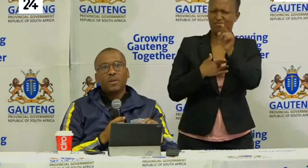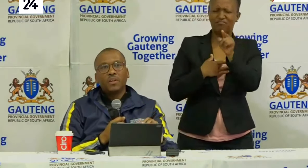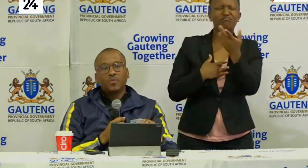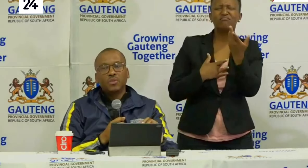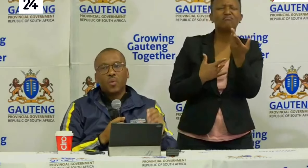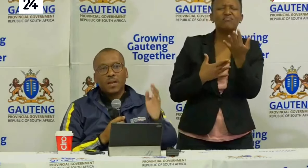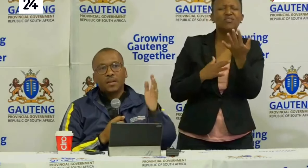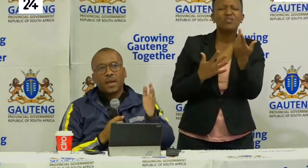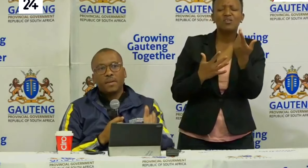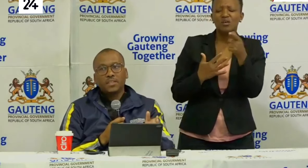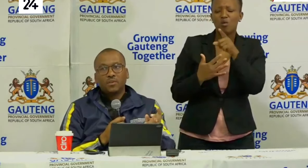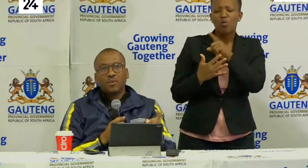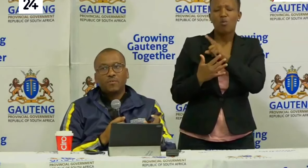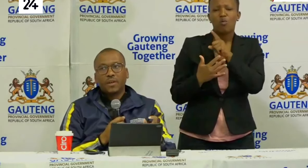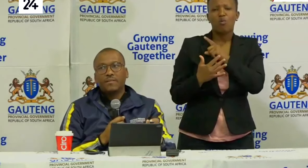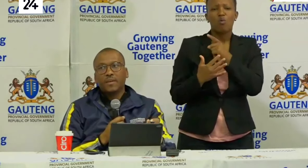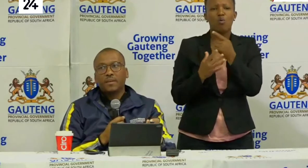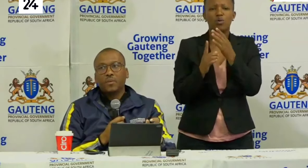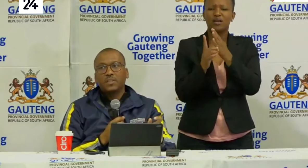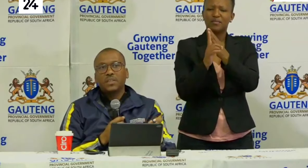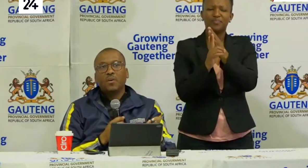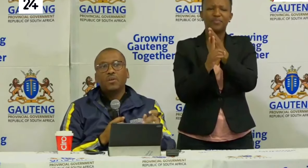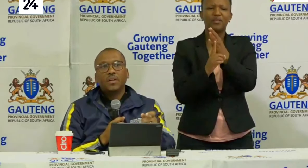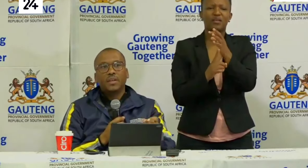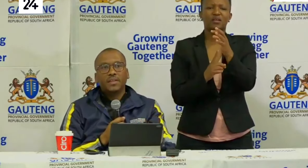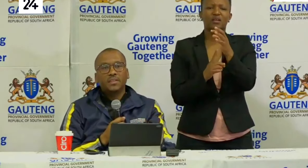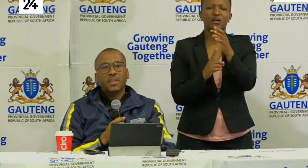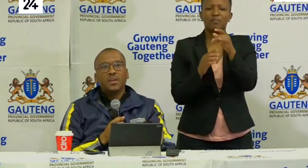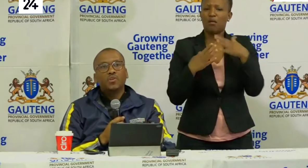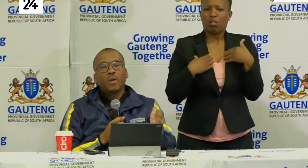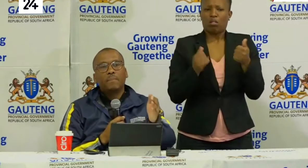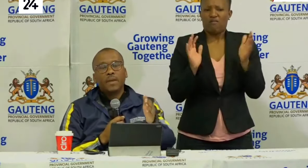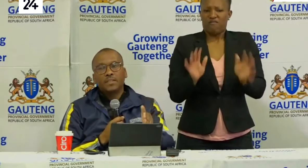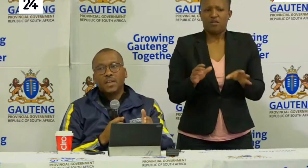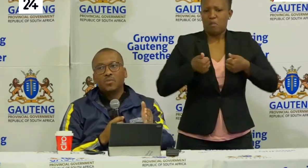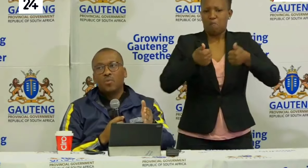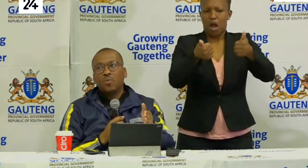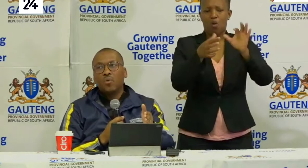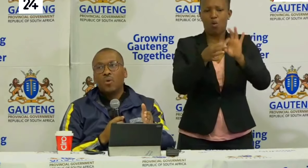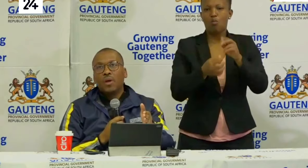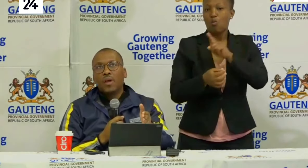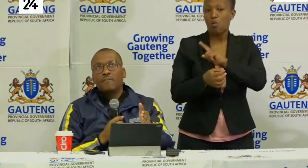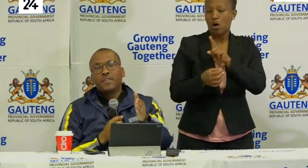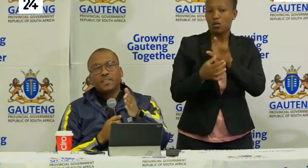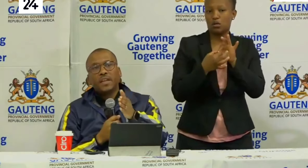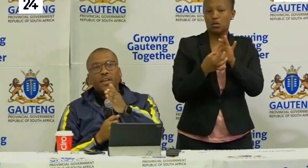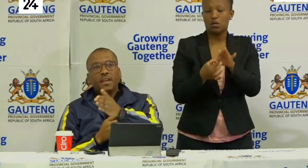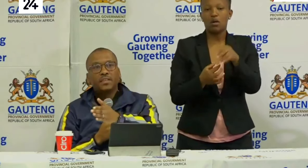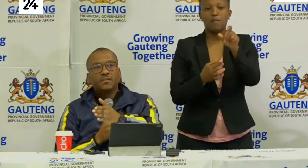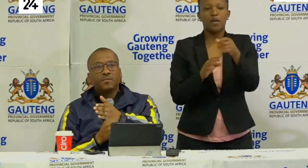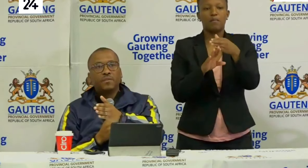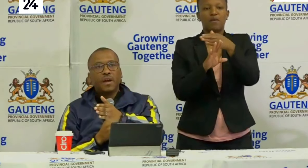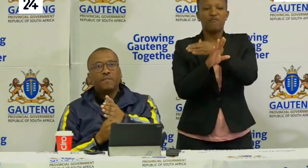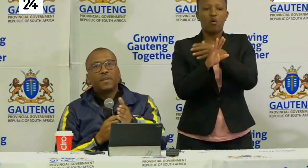we only use one dimension of recovery which only relates to a patient who have tested